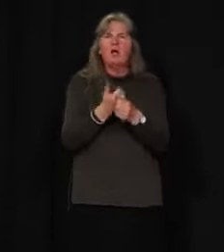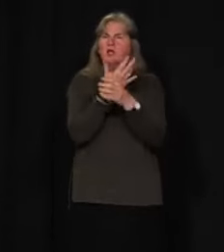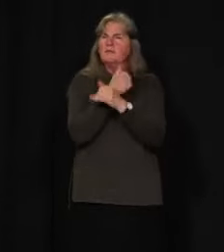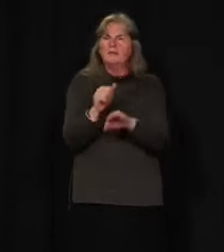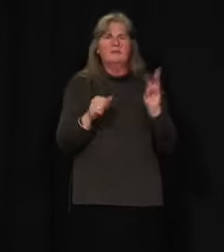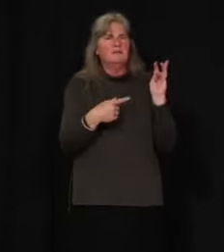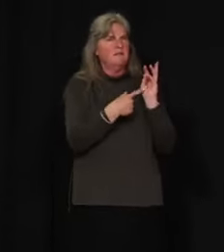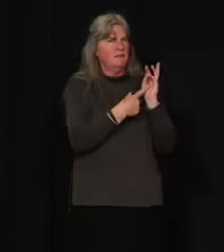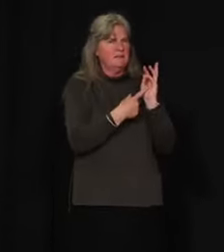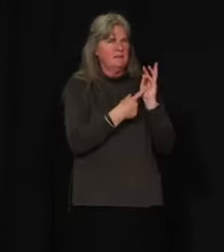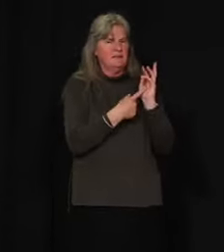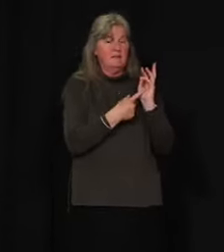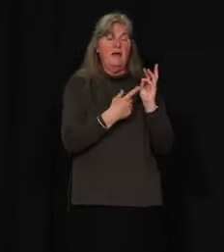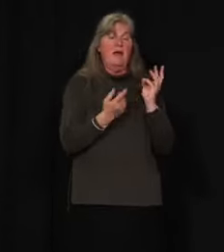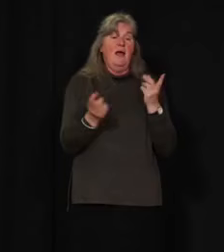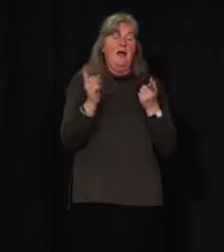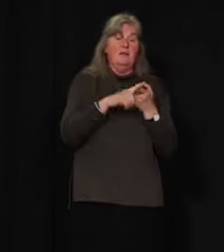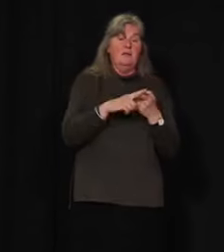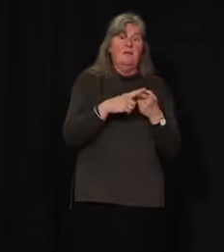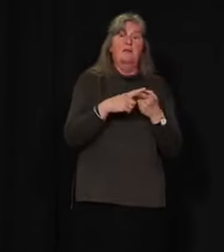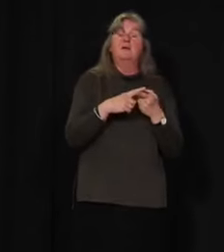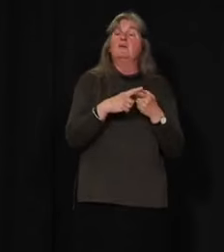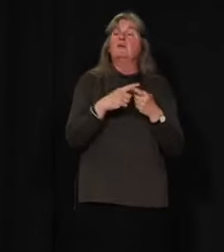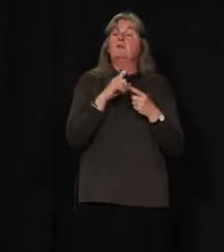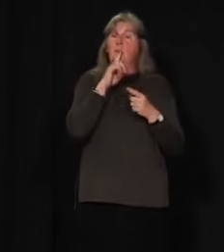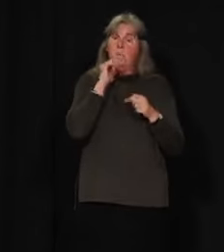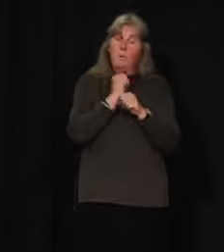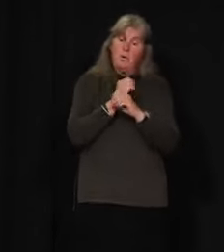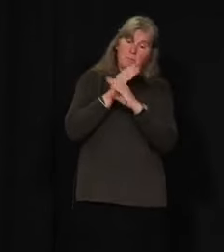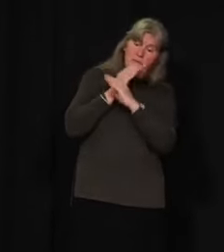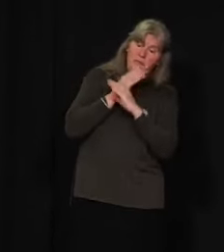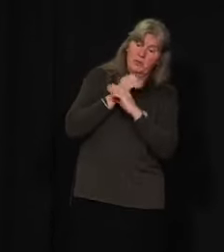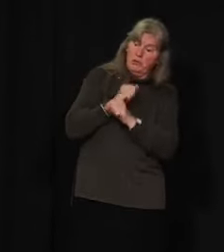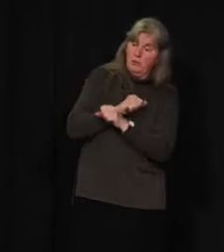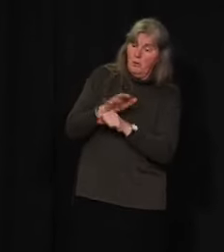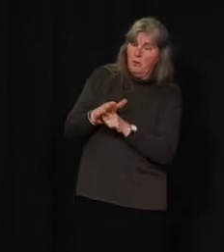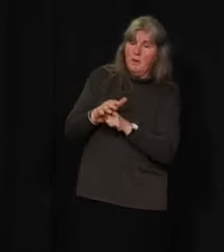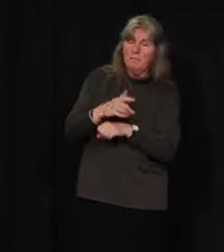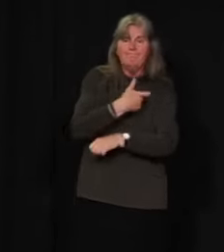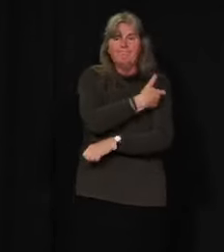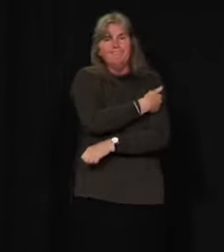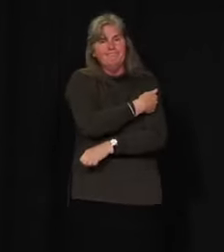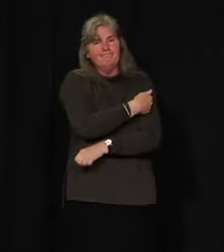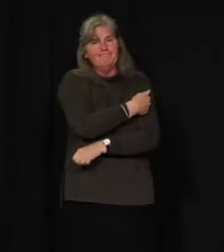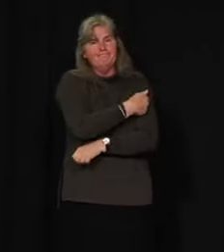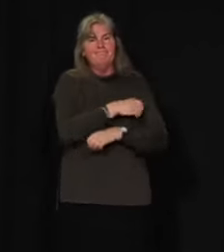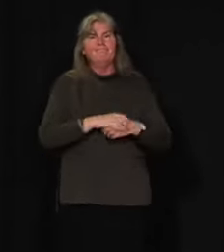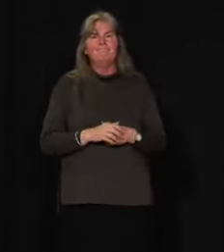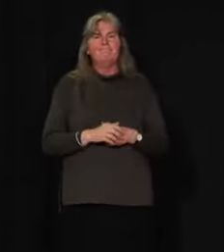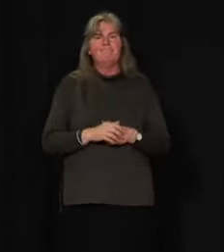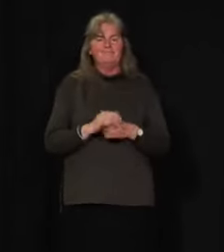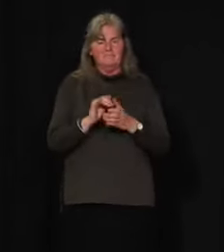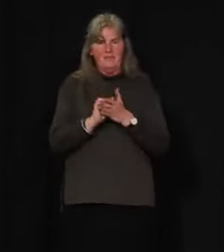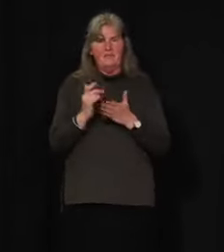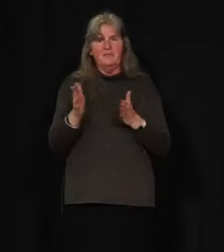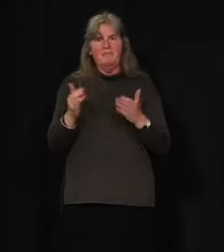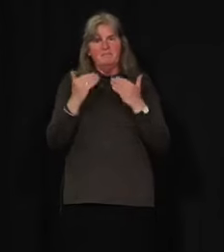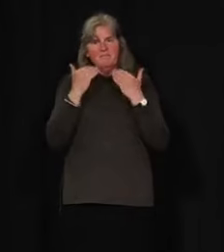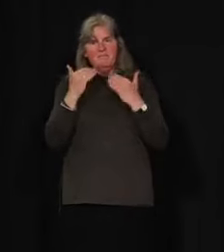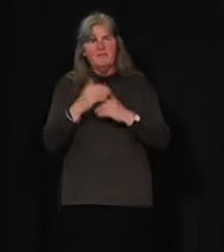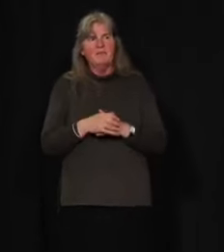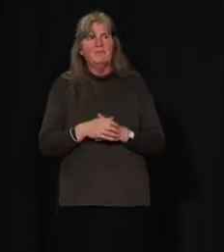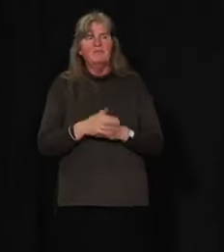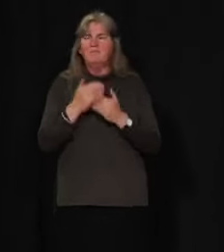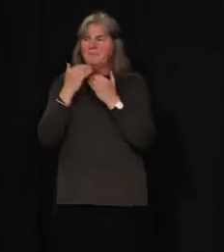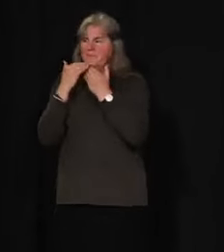can be assured of protection from vaccine. That's all for my update. Thank you. Thank you, Dr. Hanley.